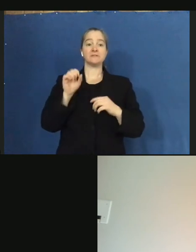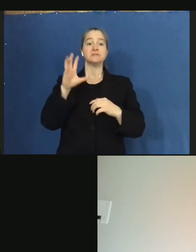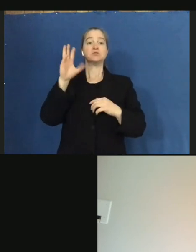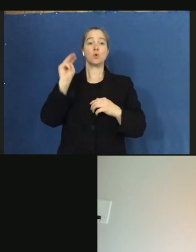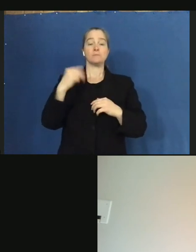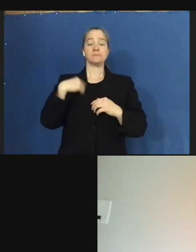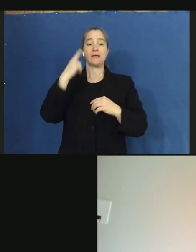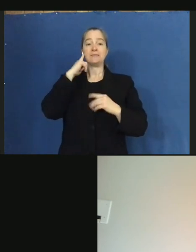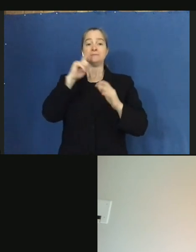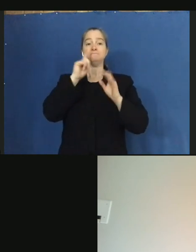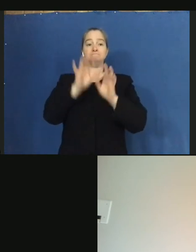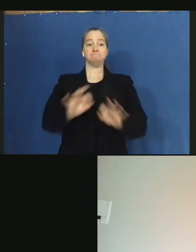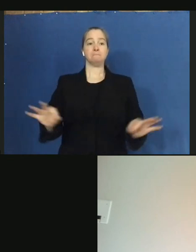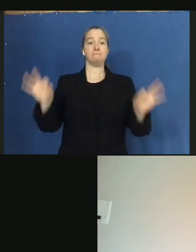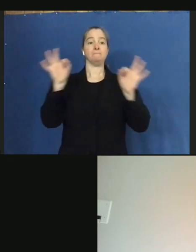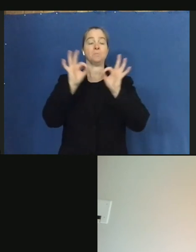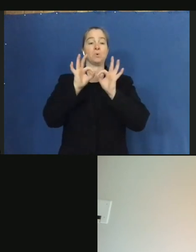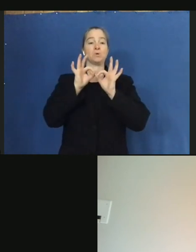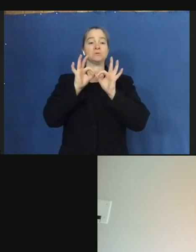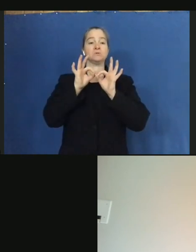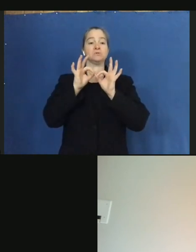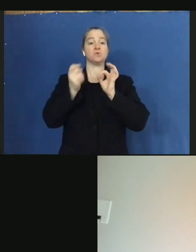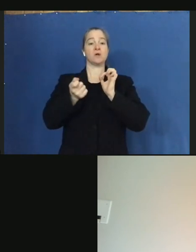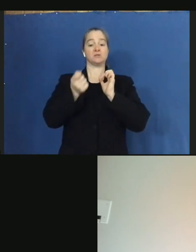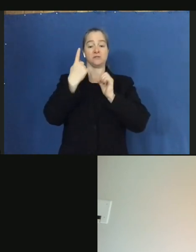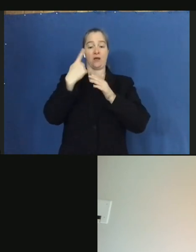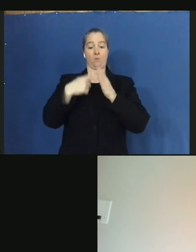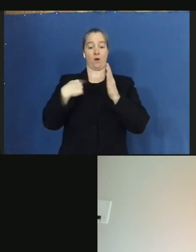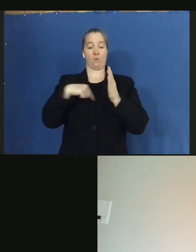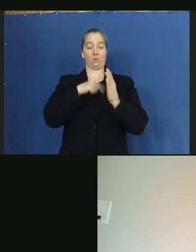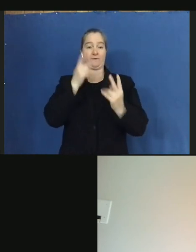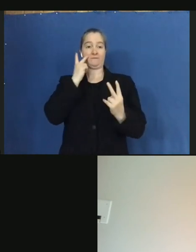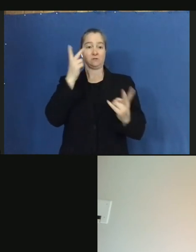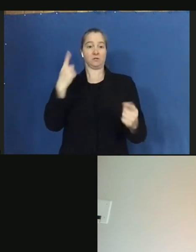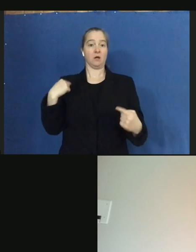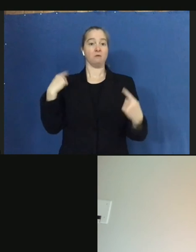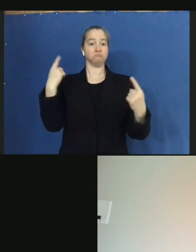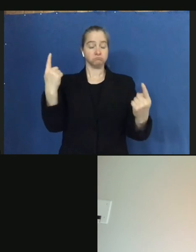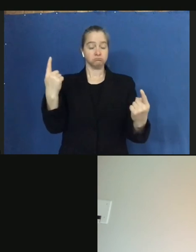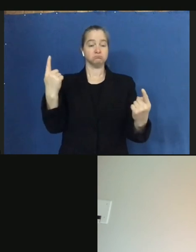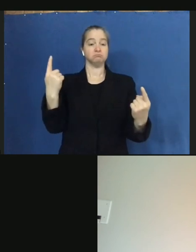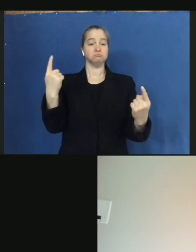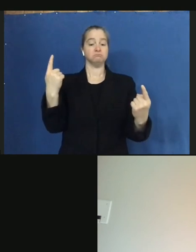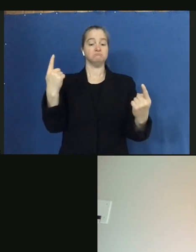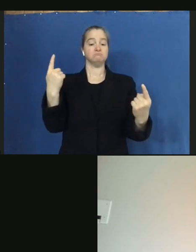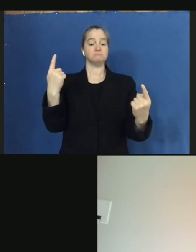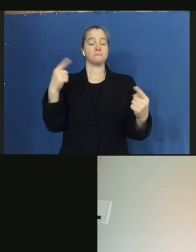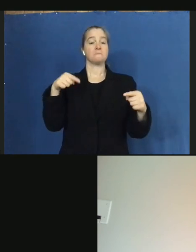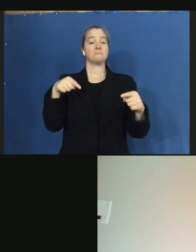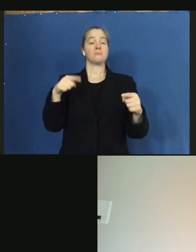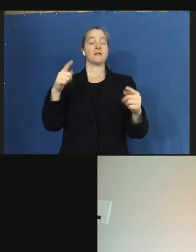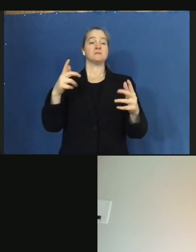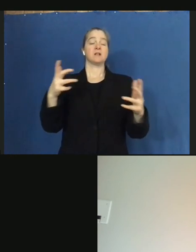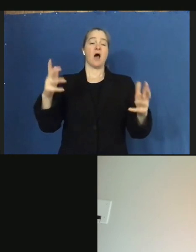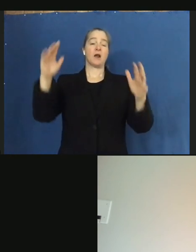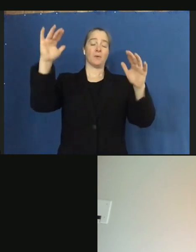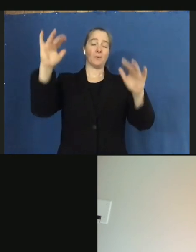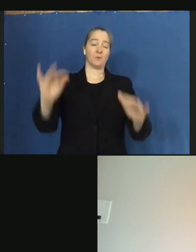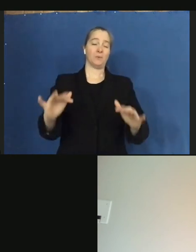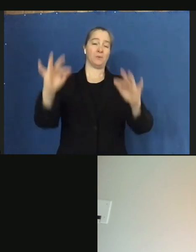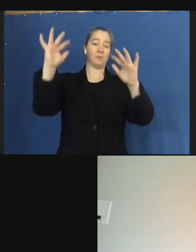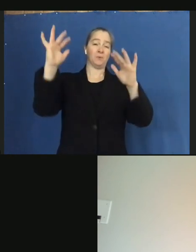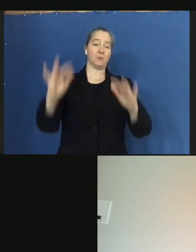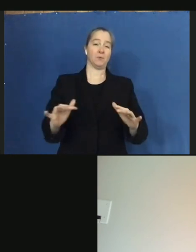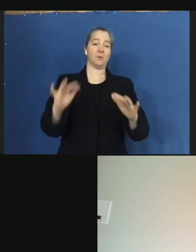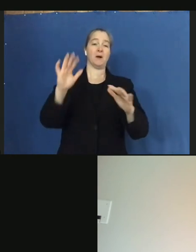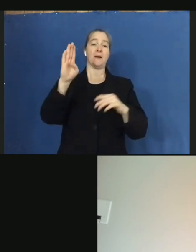really is understanding that what we've seen over the years is the fact that these heavy precipitation events, these banding